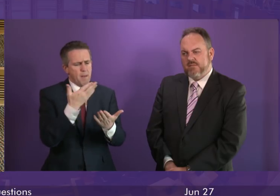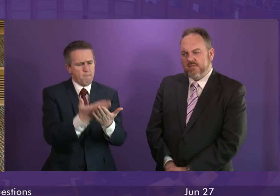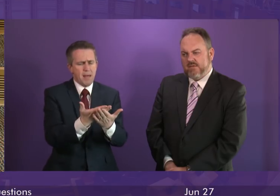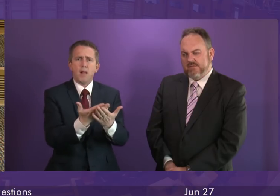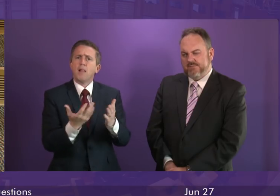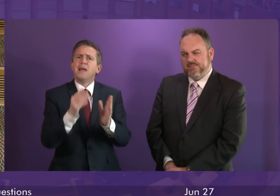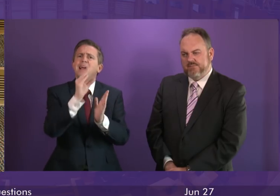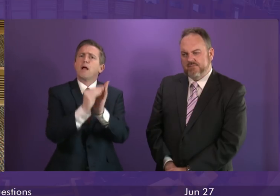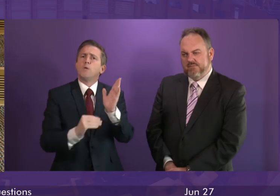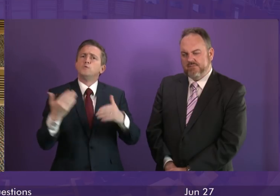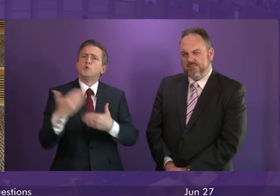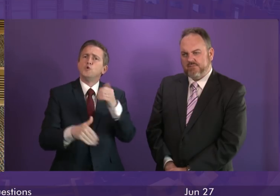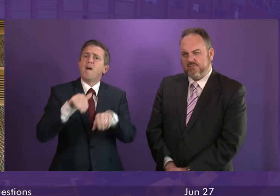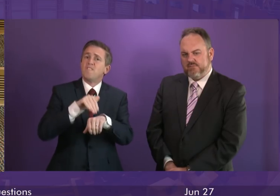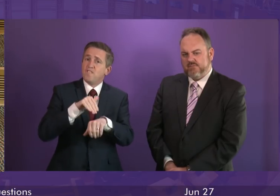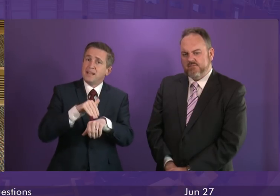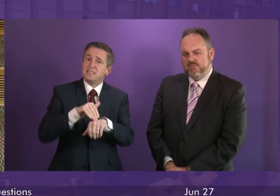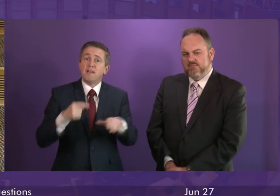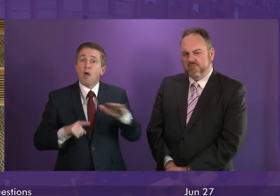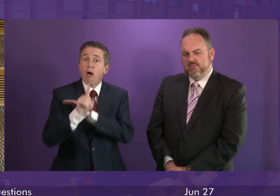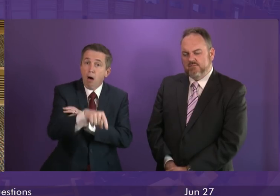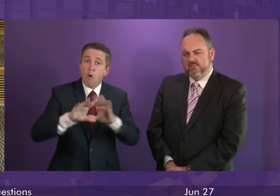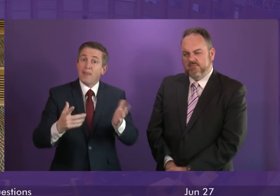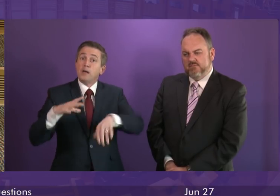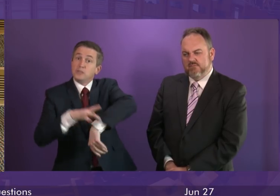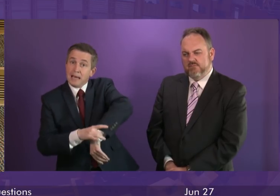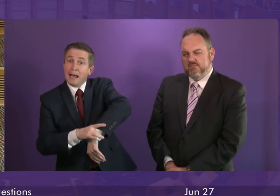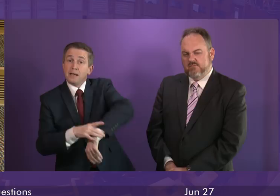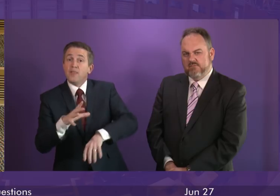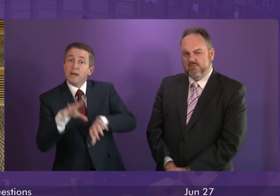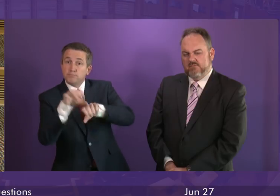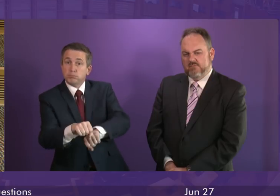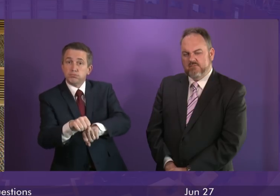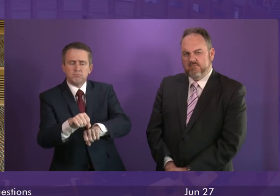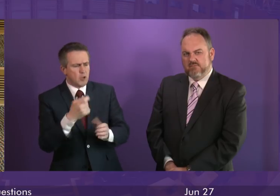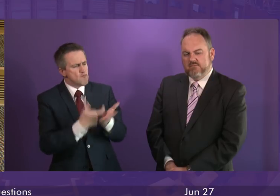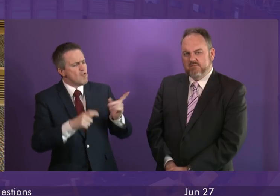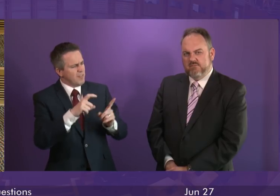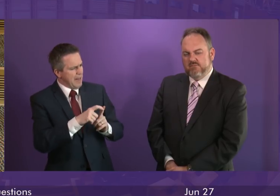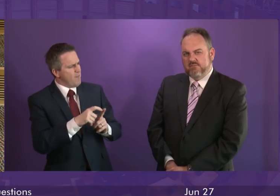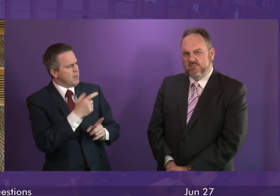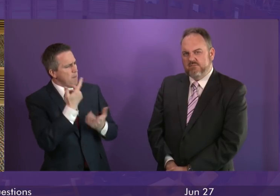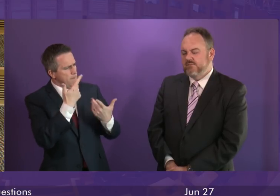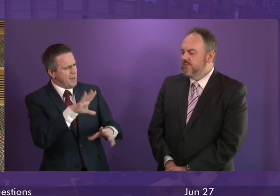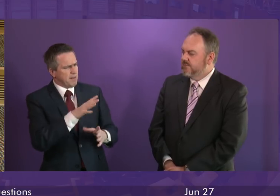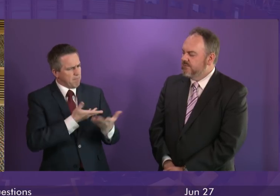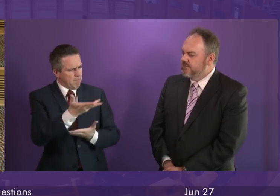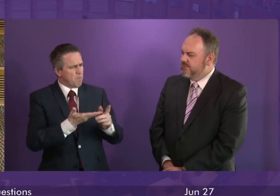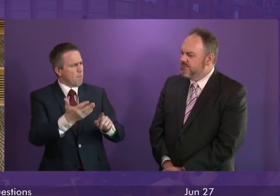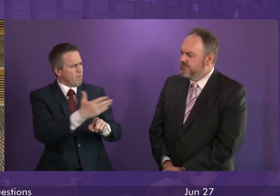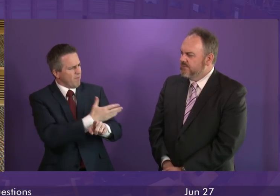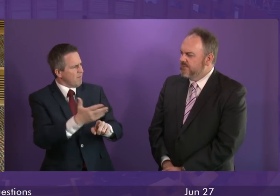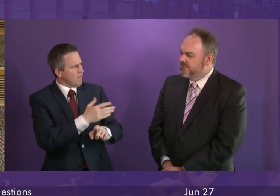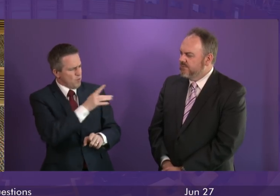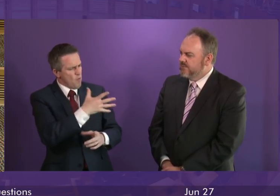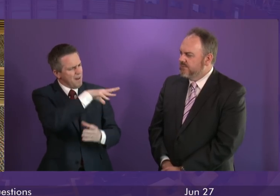offence of being unlawfully at large. And given Ruth Davidson's previous interventions on this issue, I would have thought that